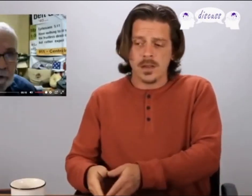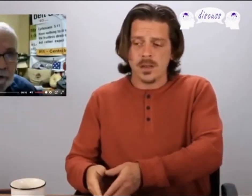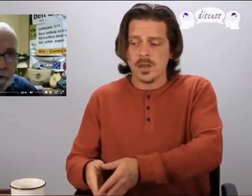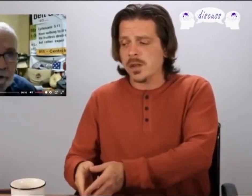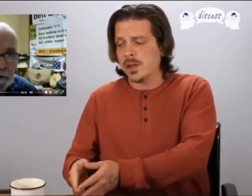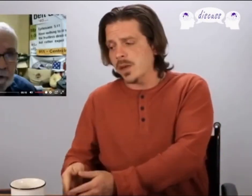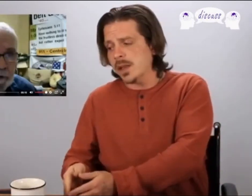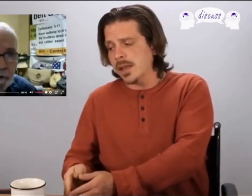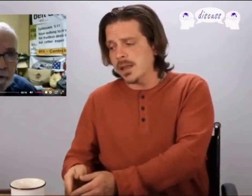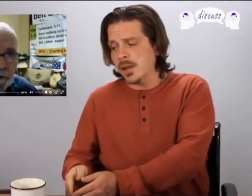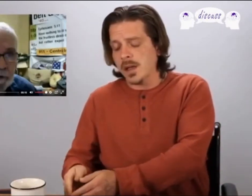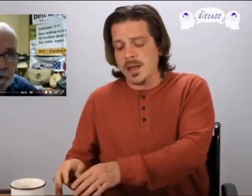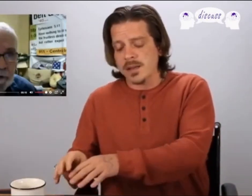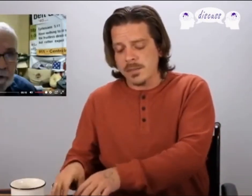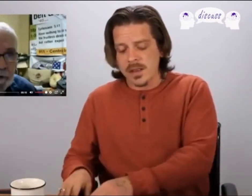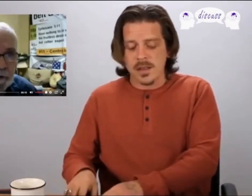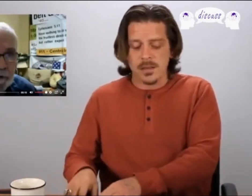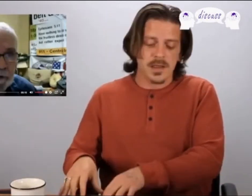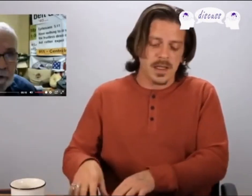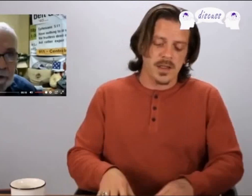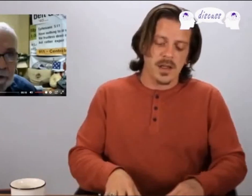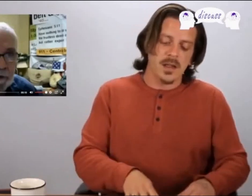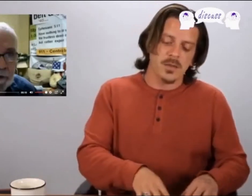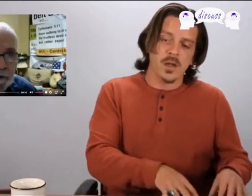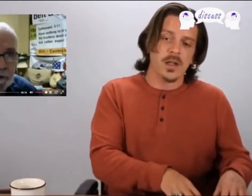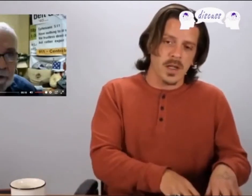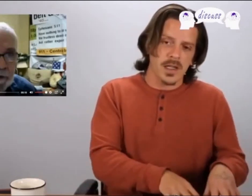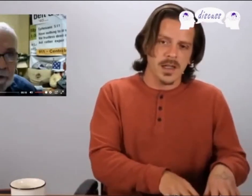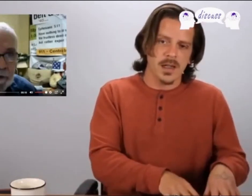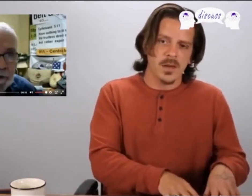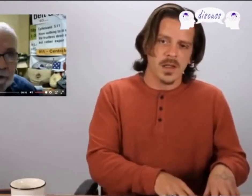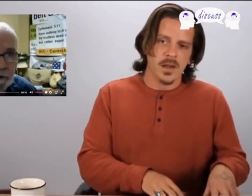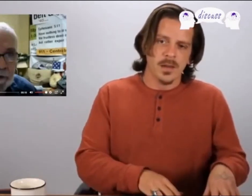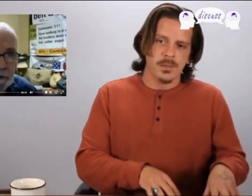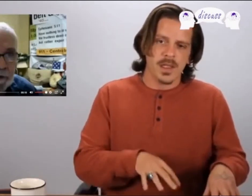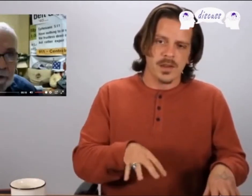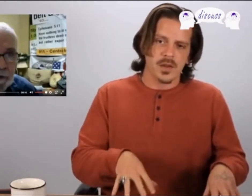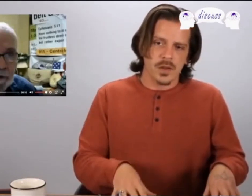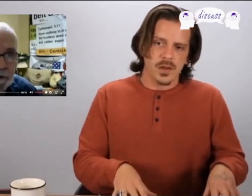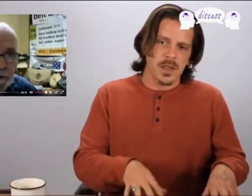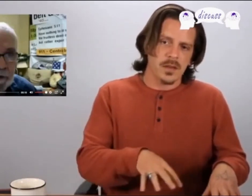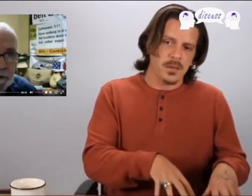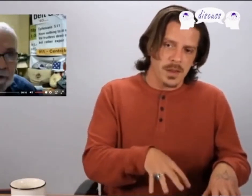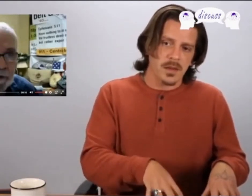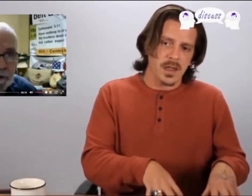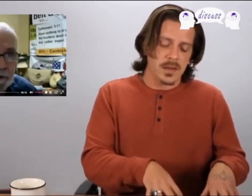started joining in Tim's timothy's actually on the run right now because Kirk Pender Pendergrass